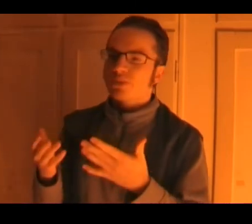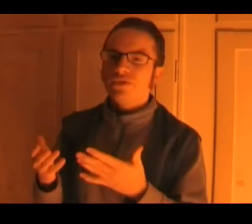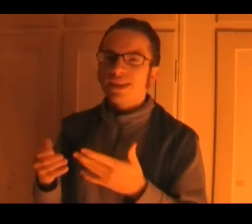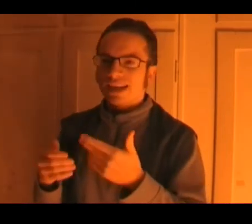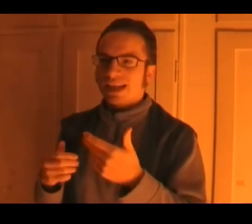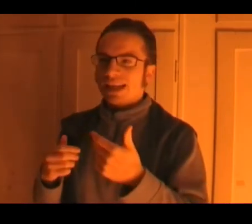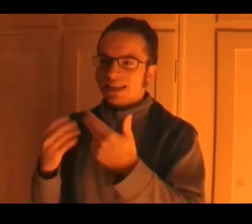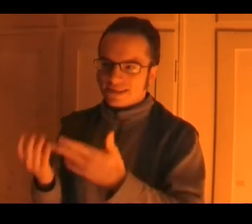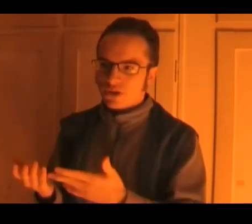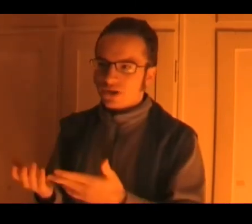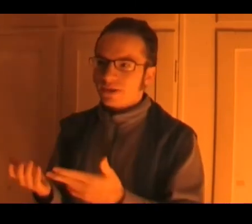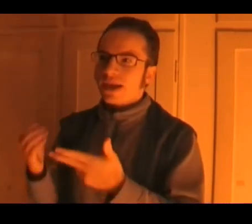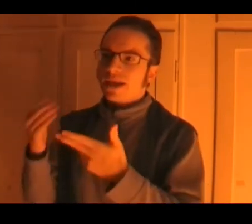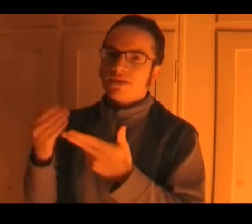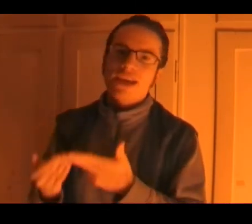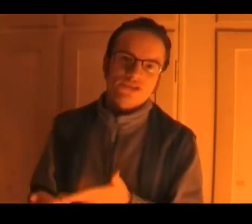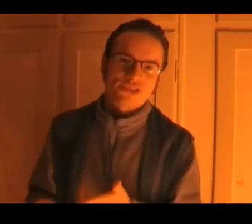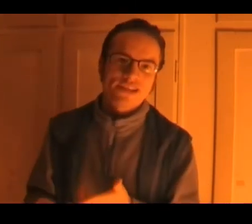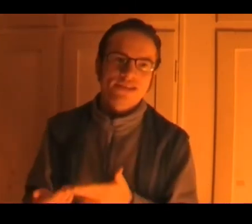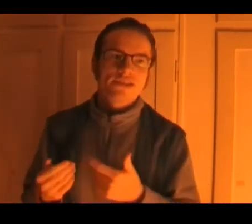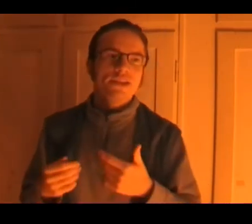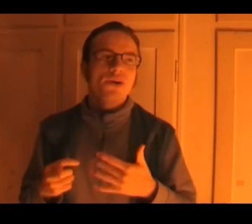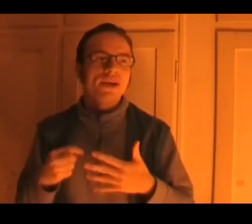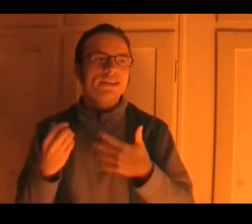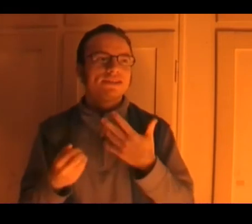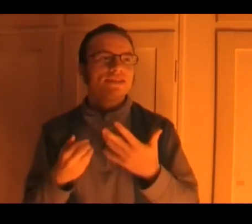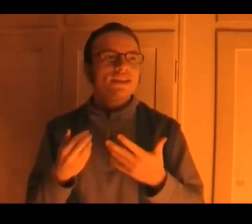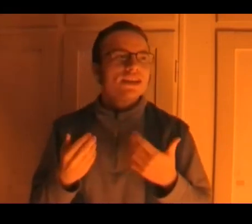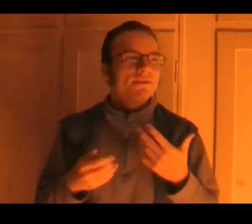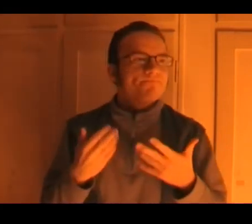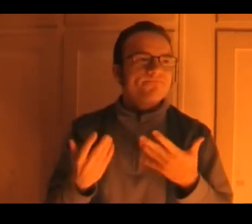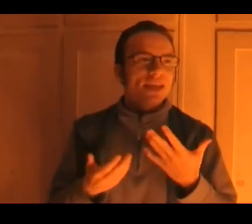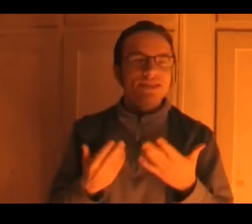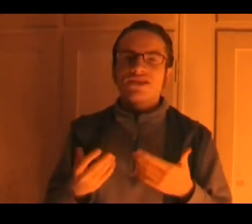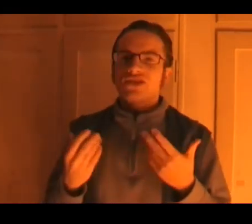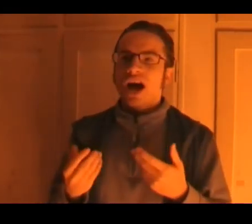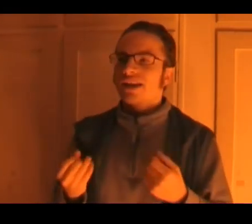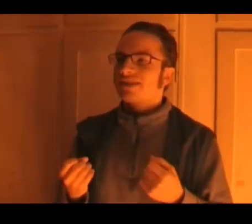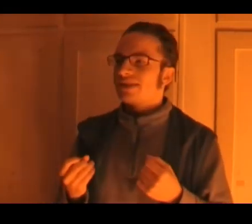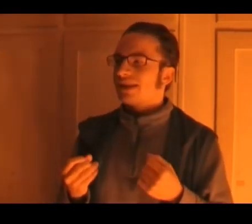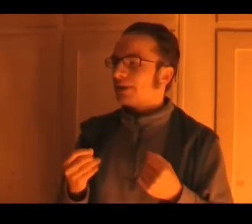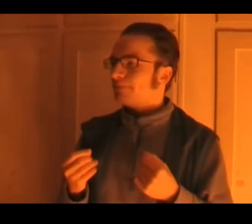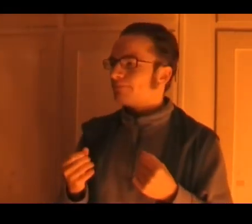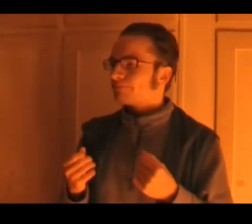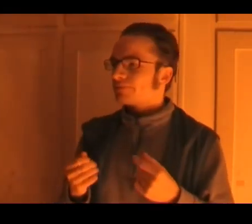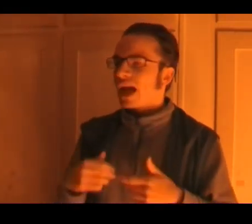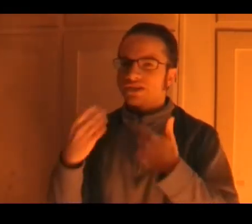a movie that is similar the exorcist you know it's it's just not as um as